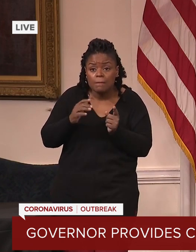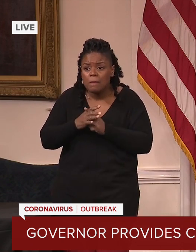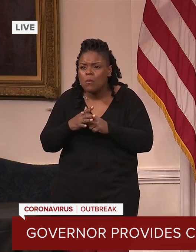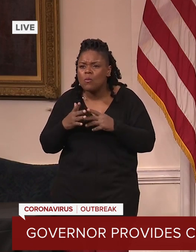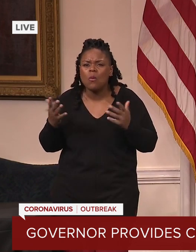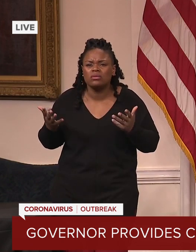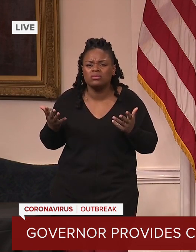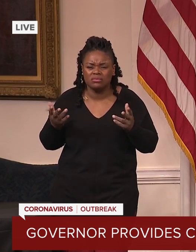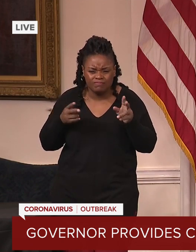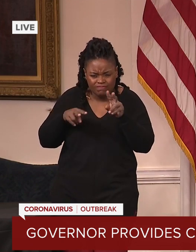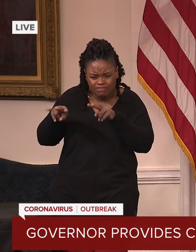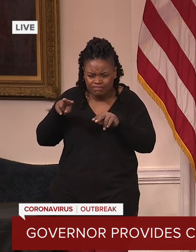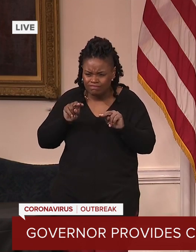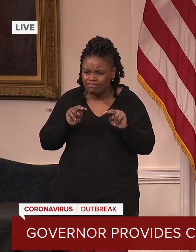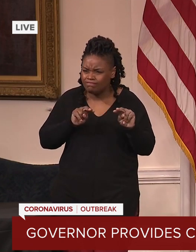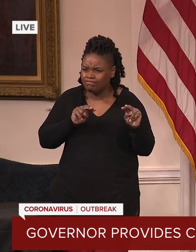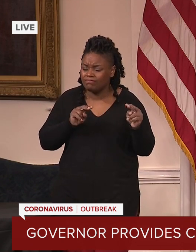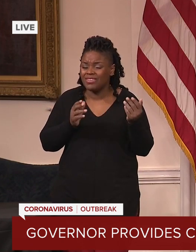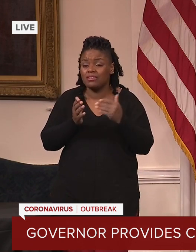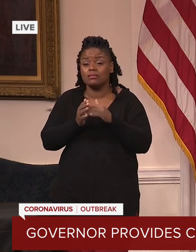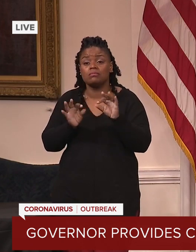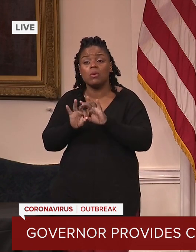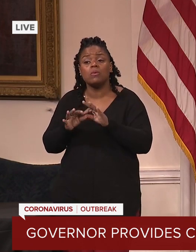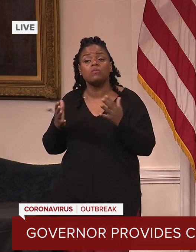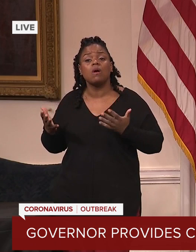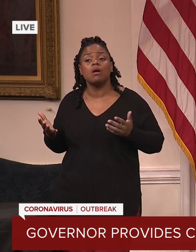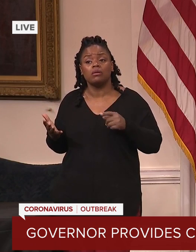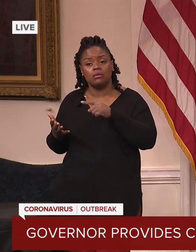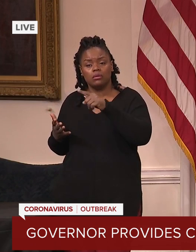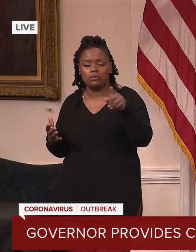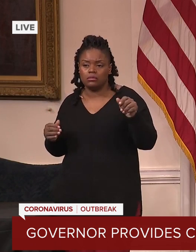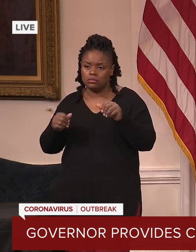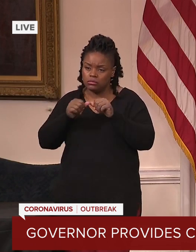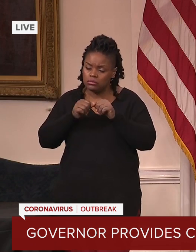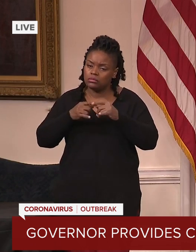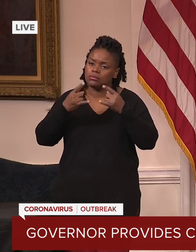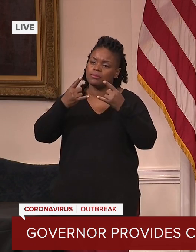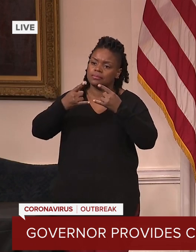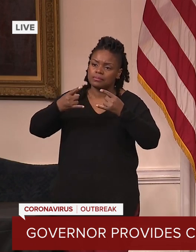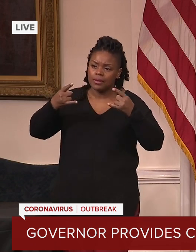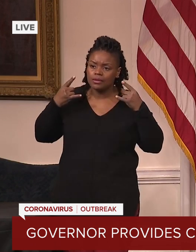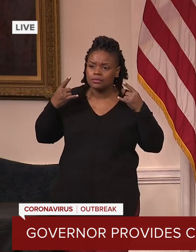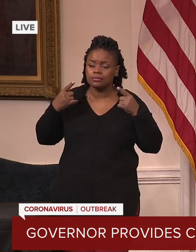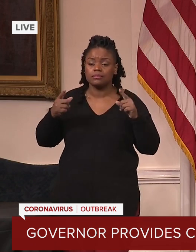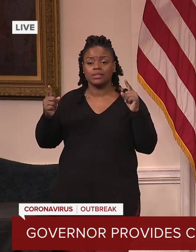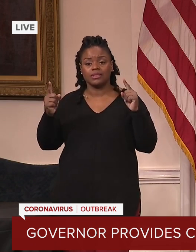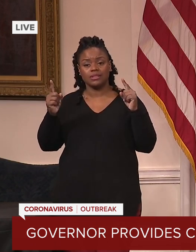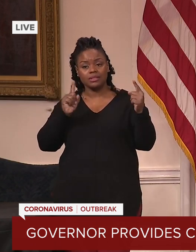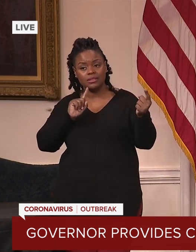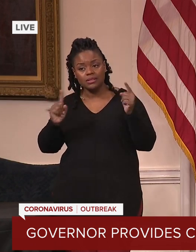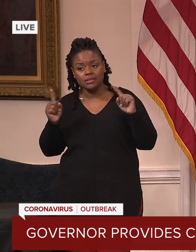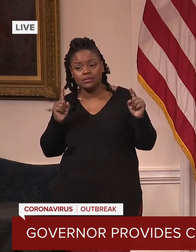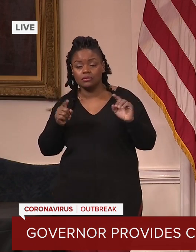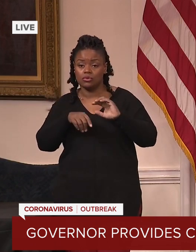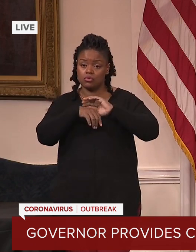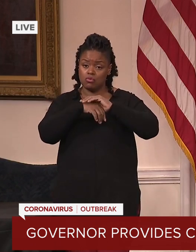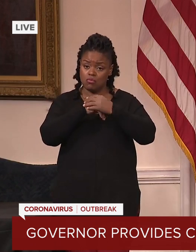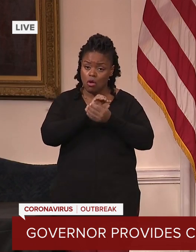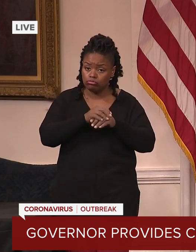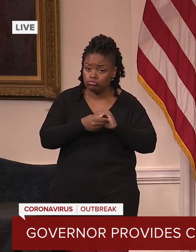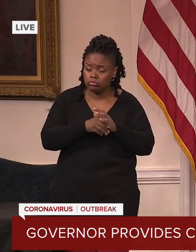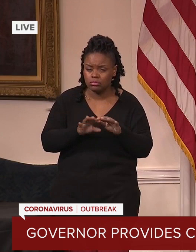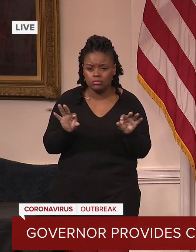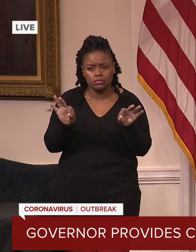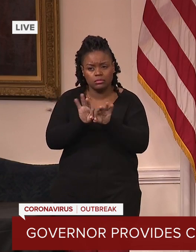that Marylanders continue to wear a mask, practice social distancing, and wash their hands, refrain from large gatherings, and other